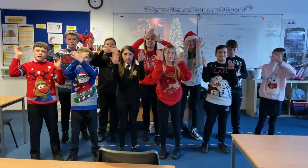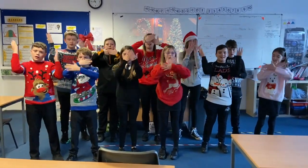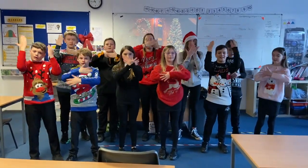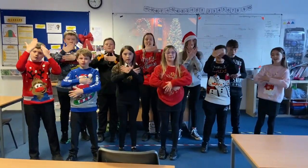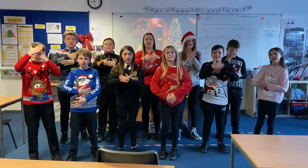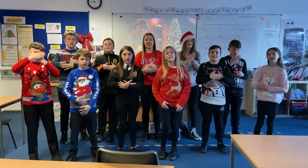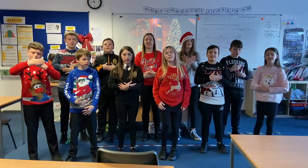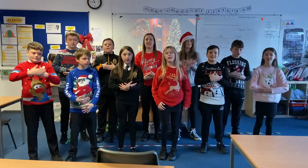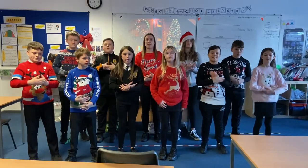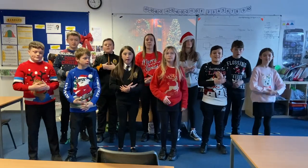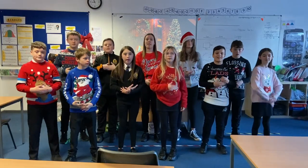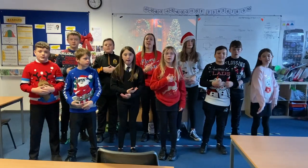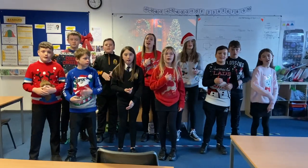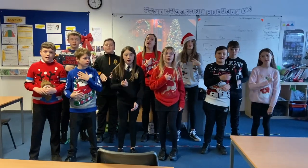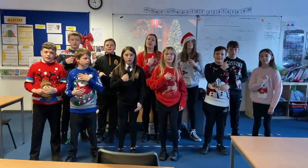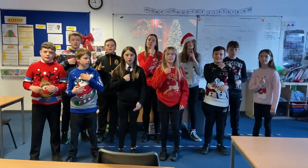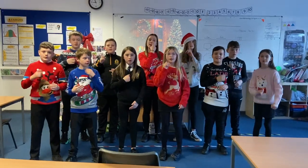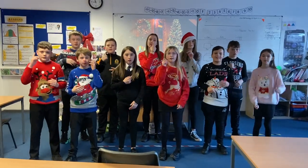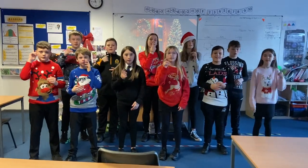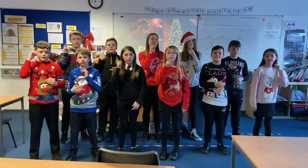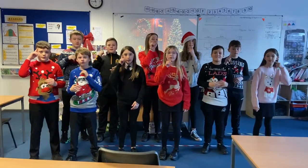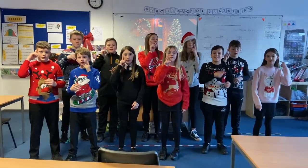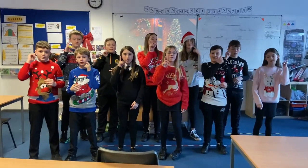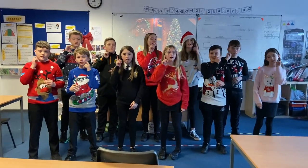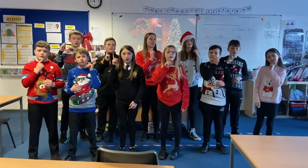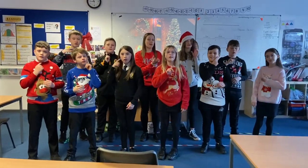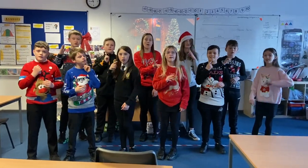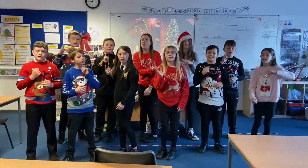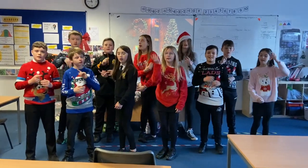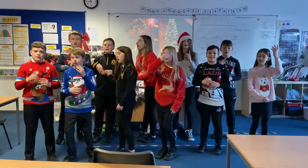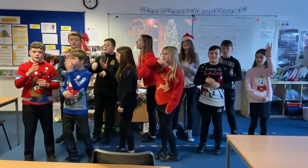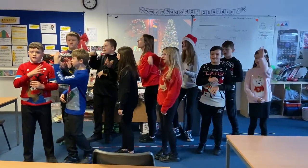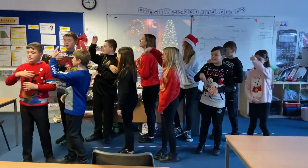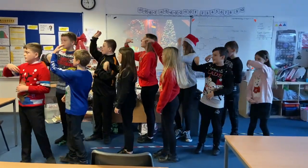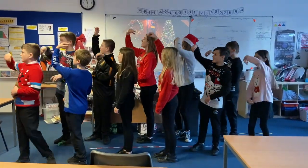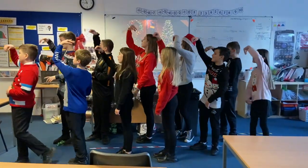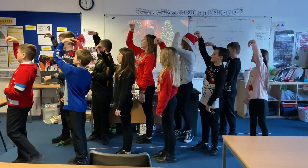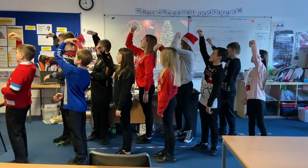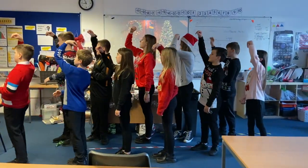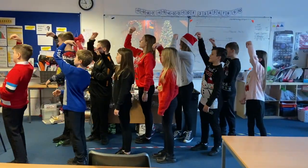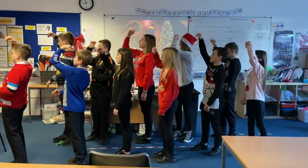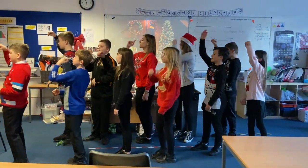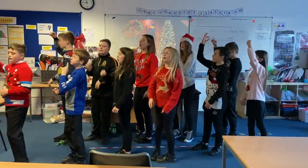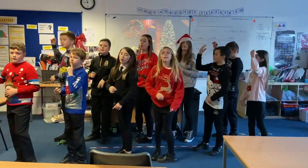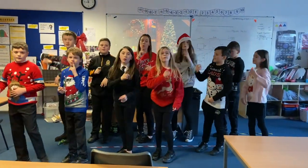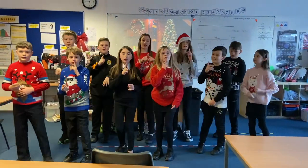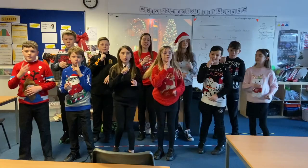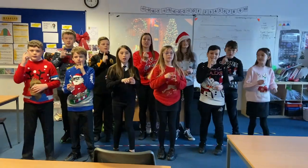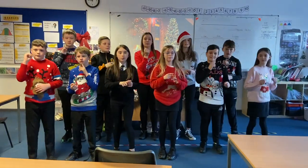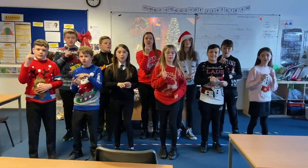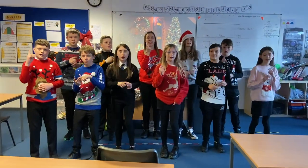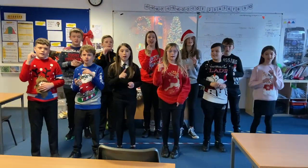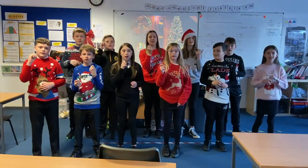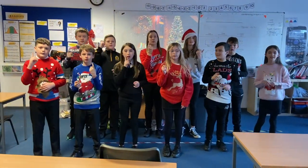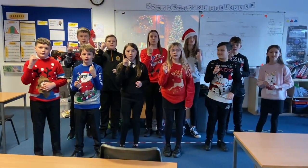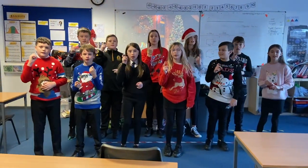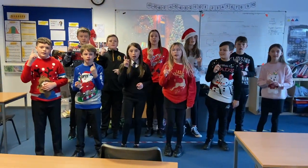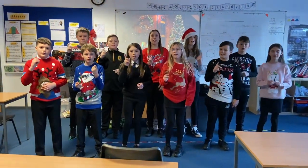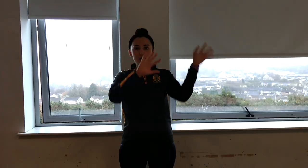that girl underneath the mistletoe